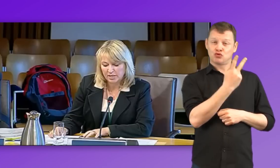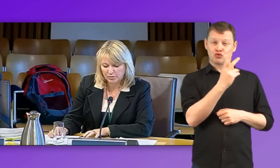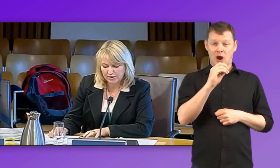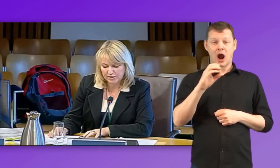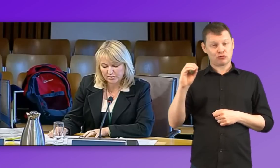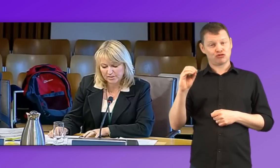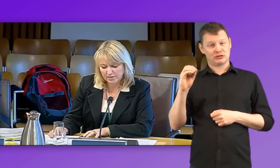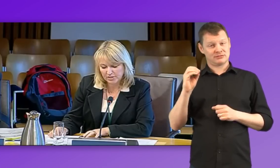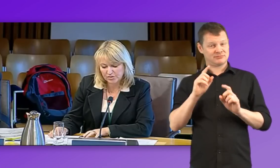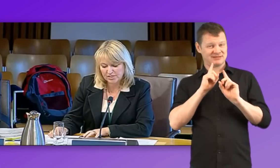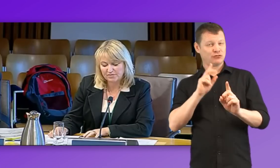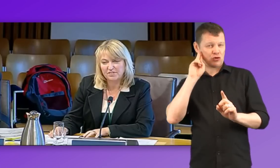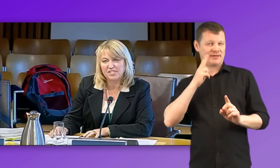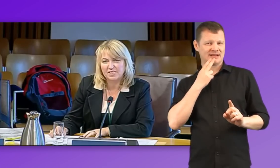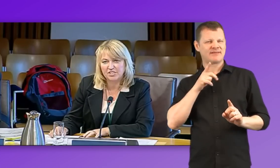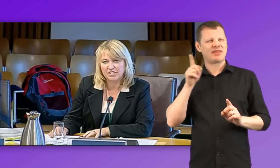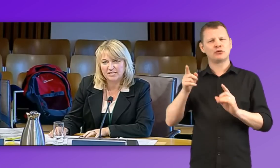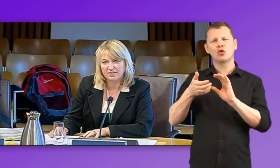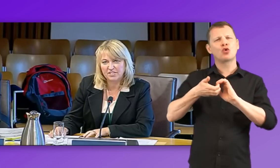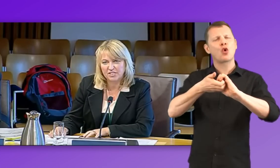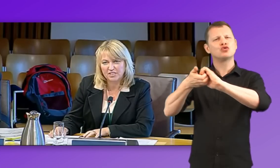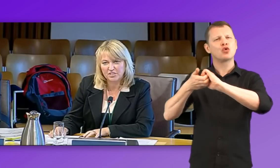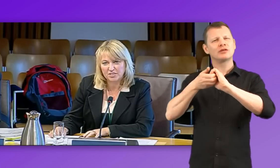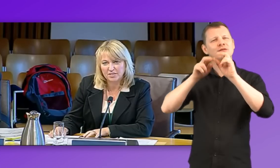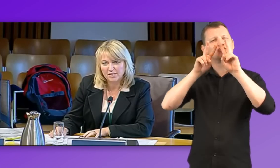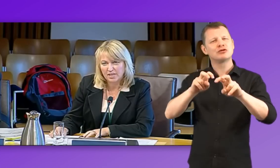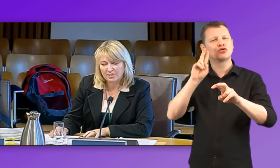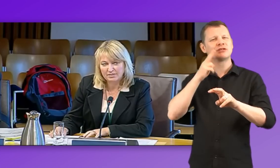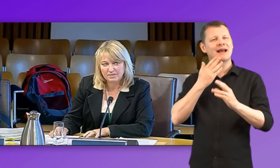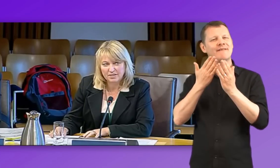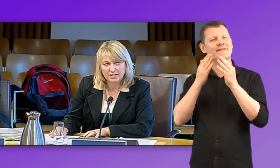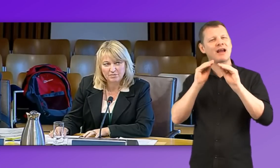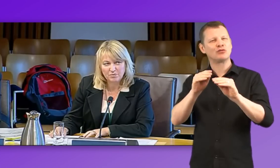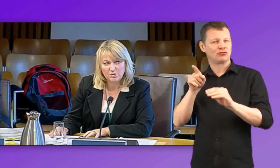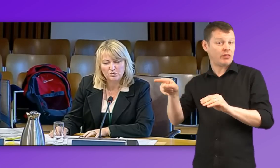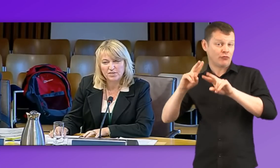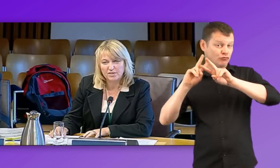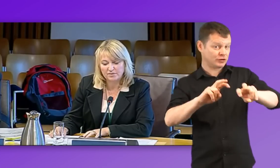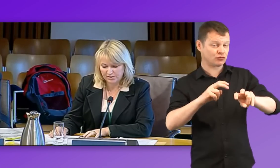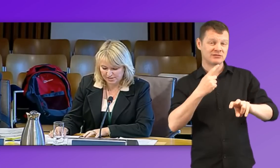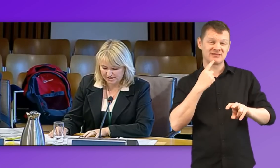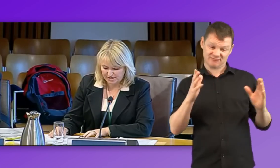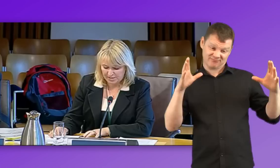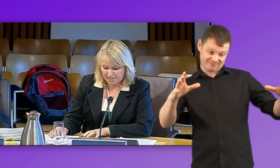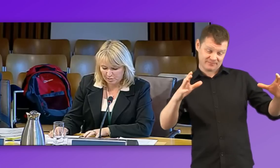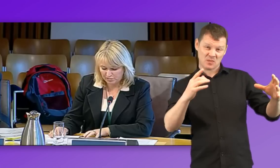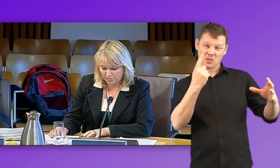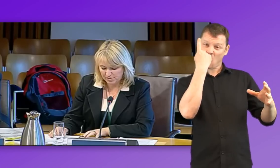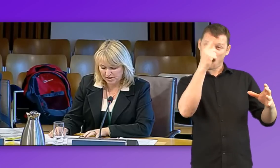according to the Consortium for Research and Deaf Education, and over a third of those